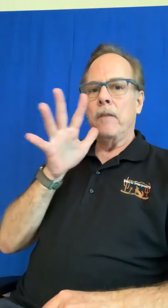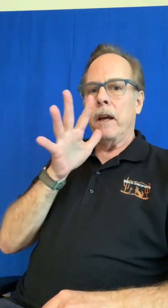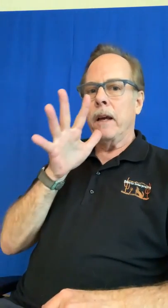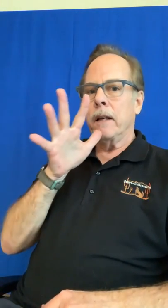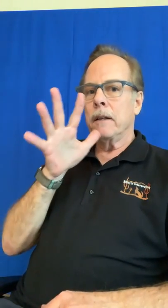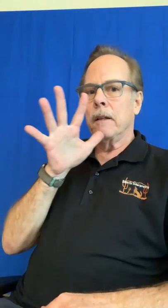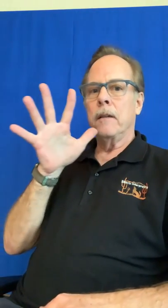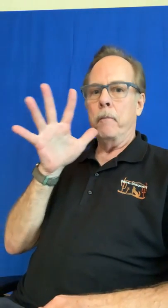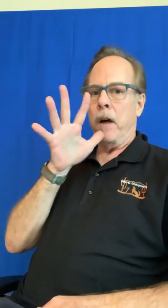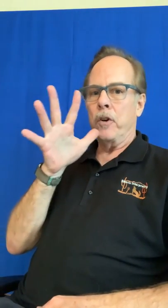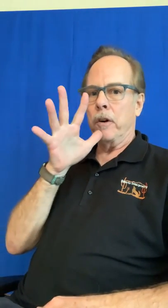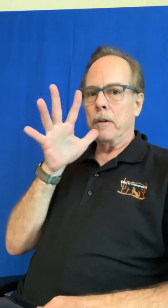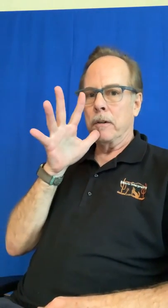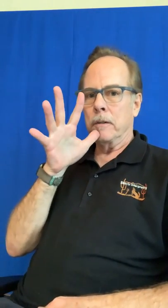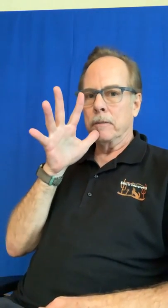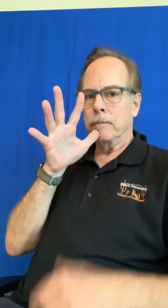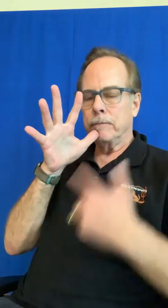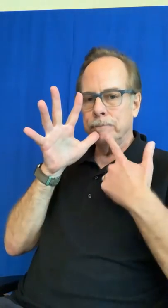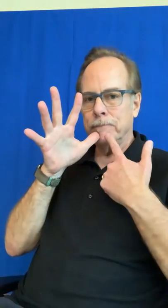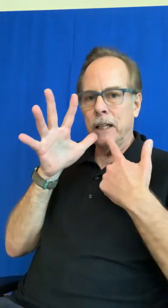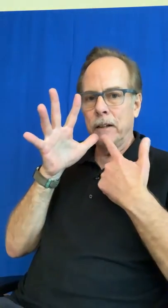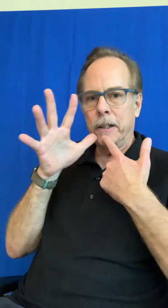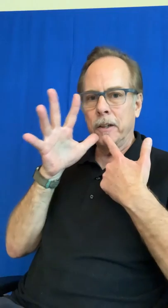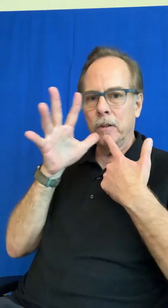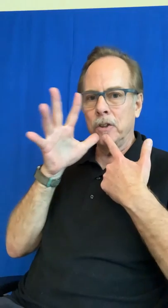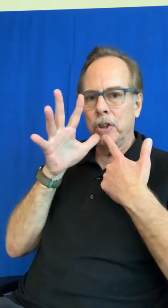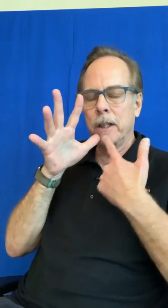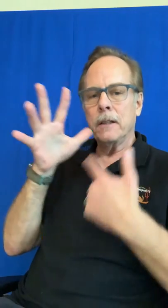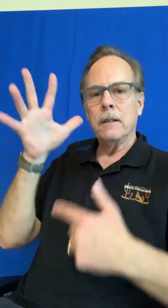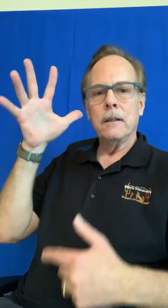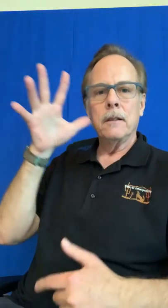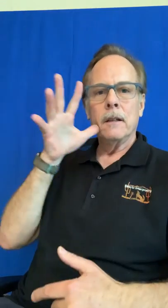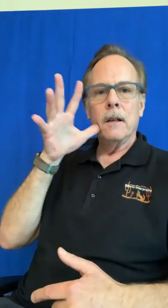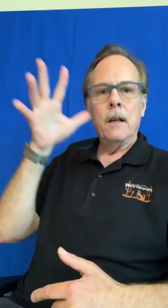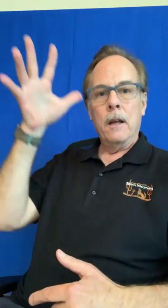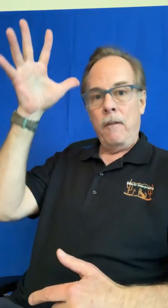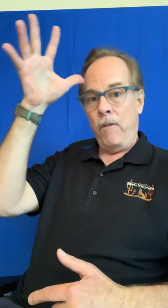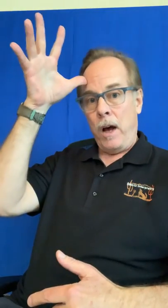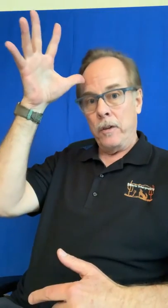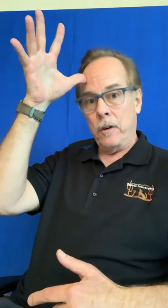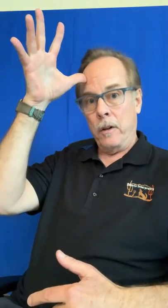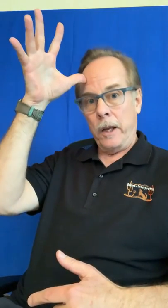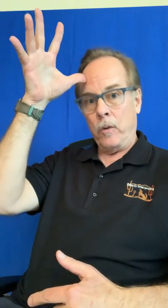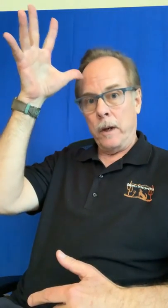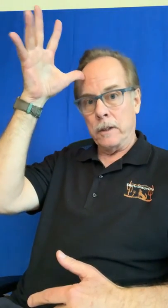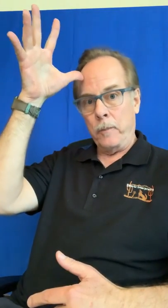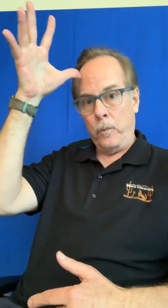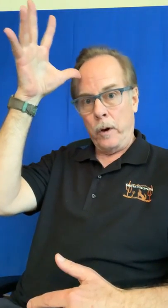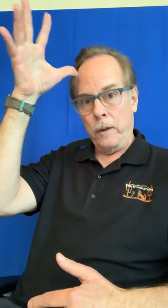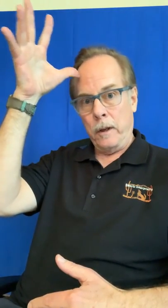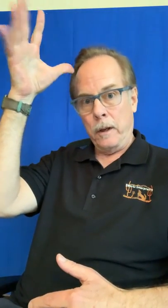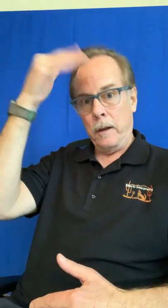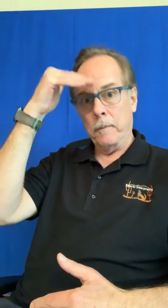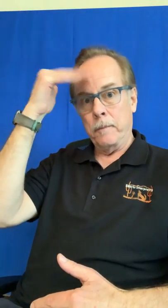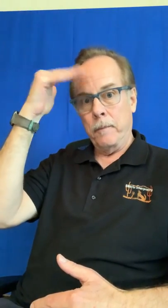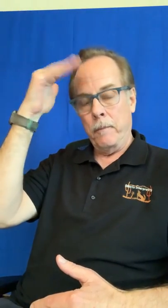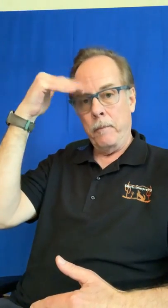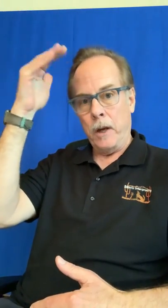hand mother down here the chin father likewise up where the uh male